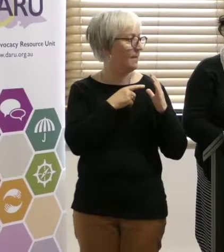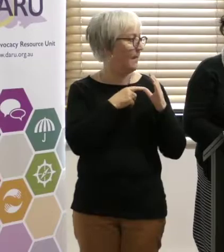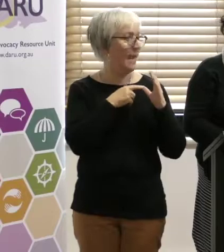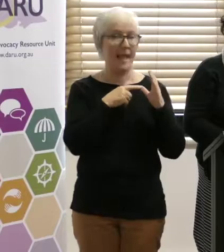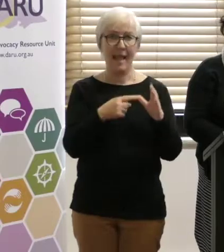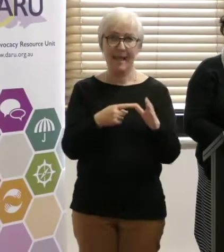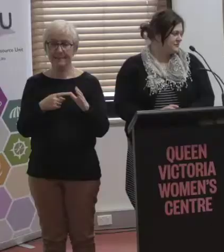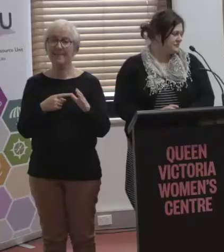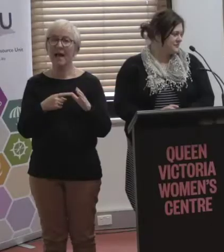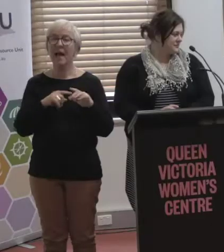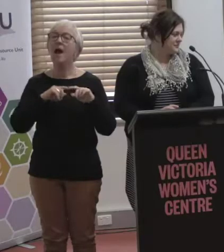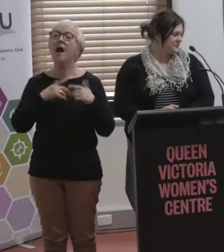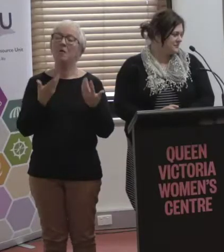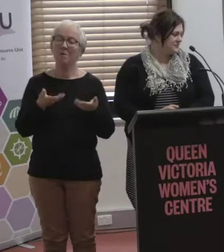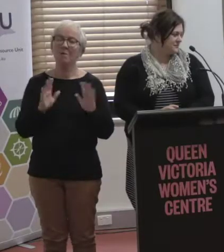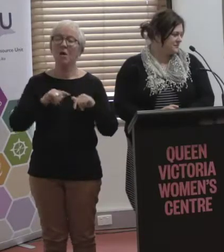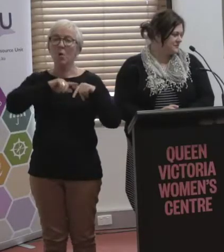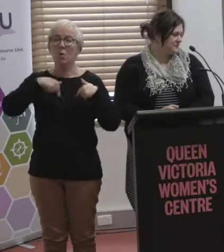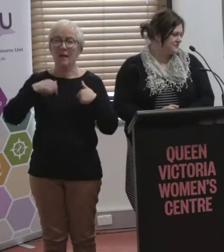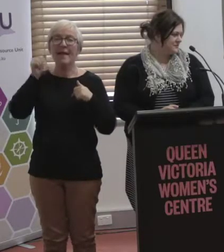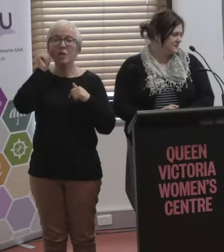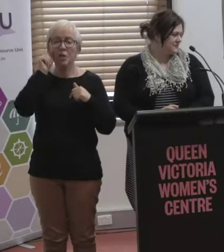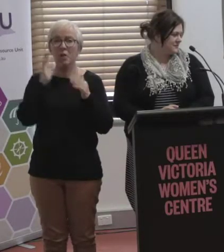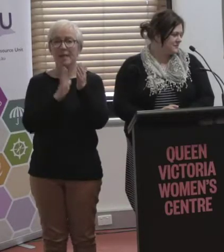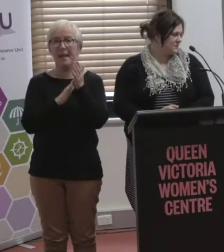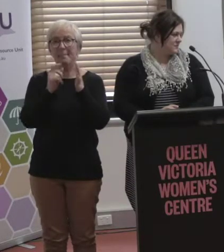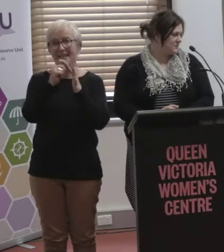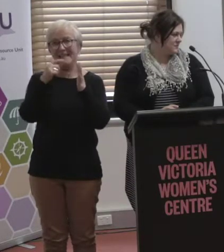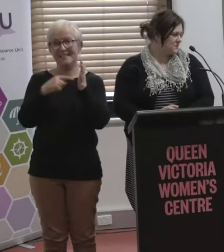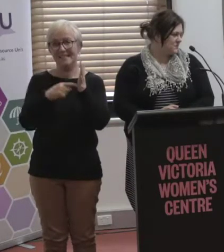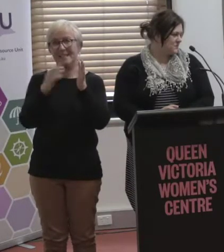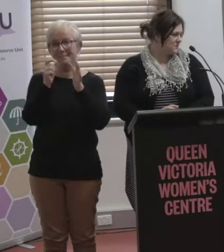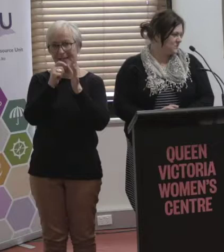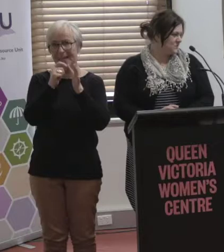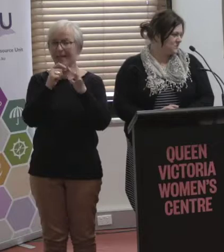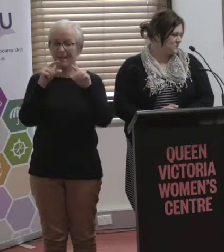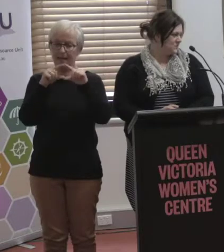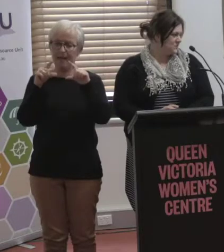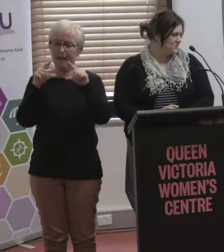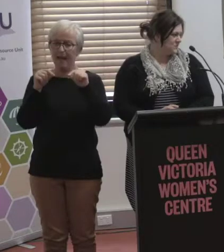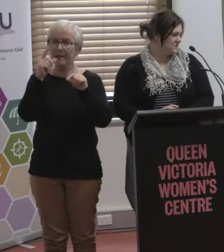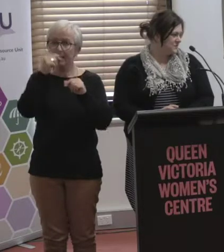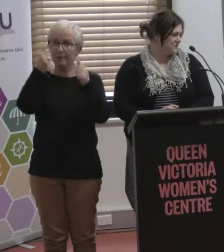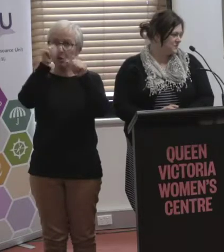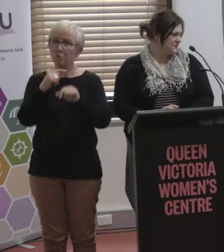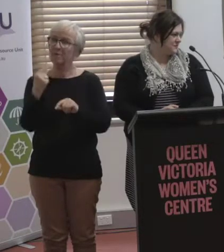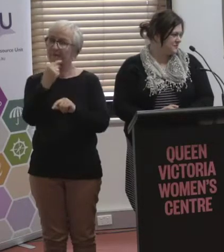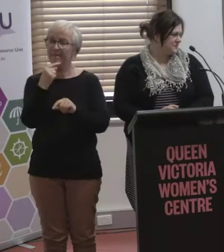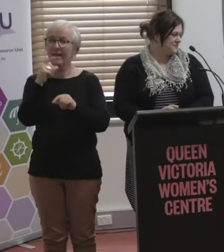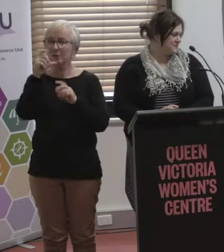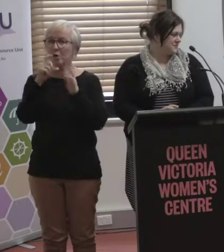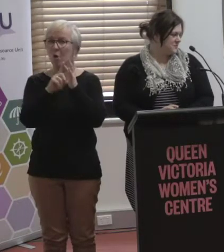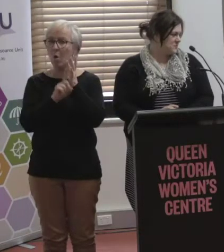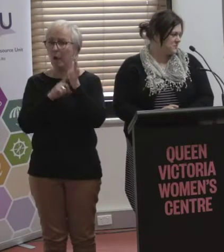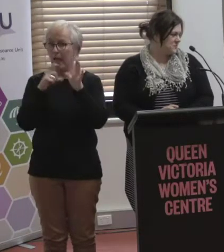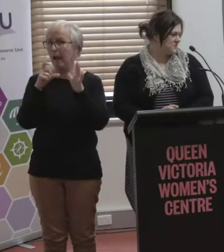let's just say that we know that even MPTP cards can be used in that side of the state and maybe that side of the